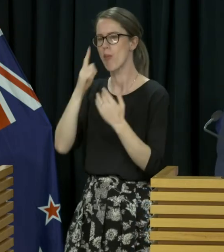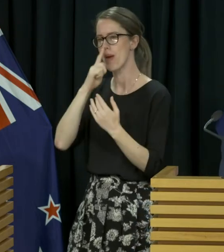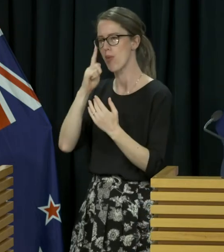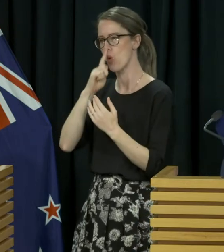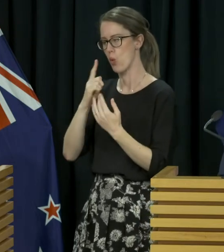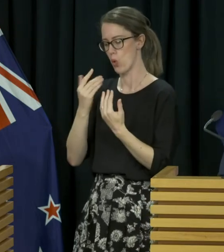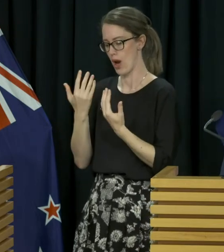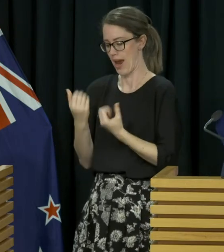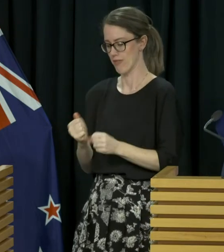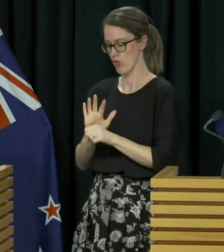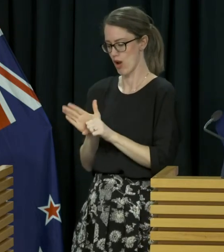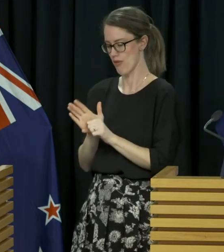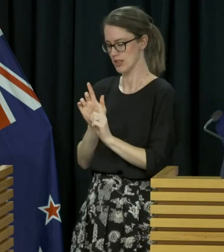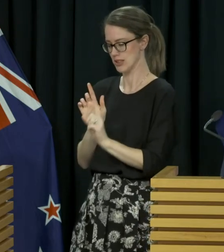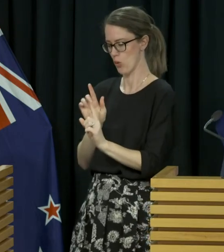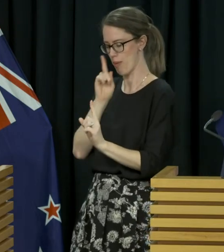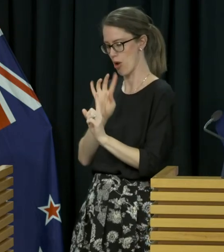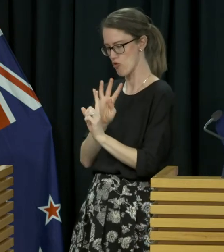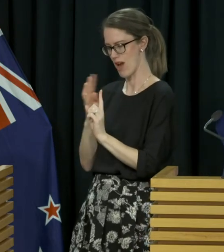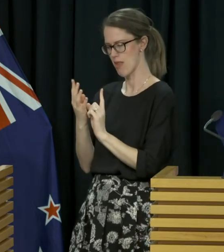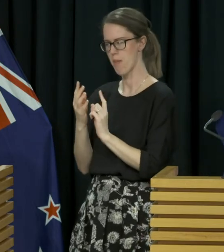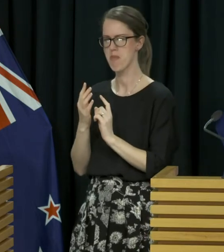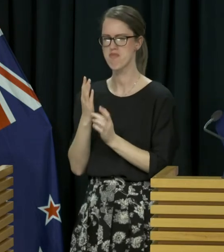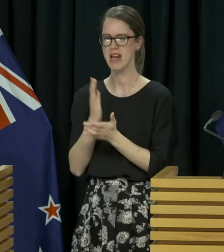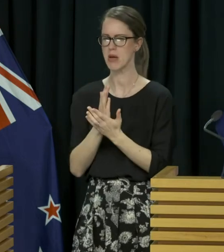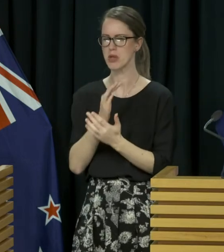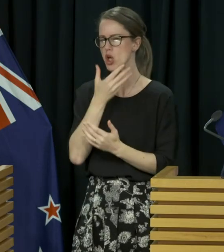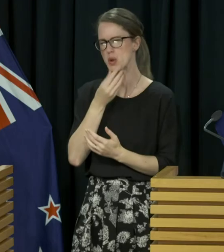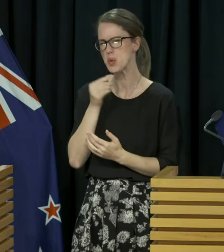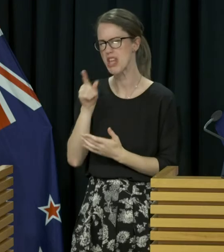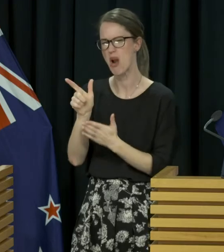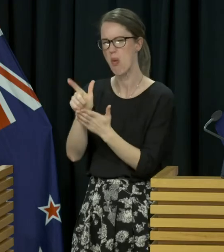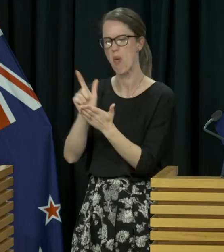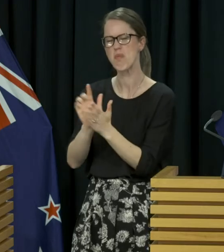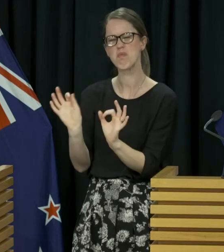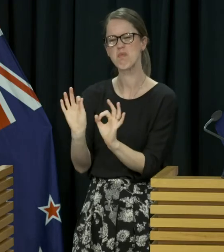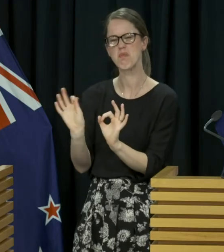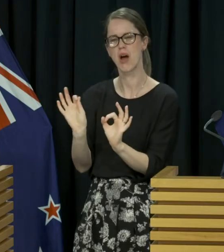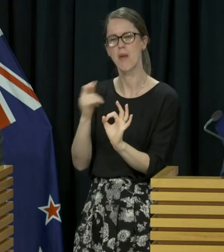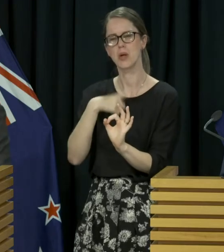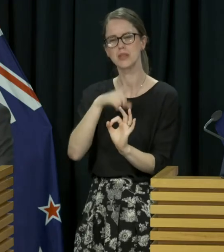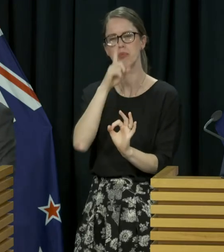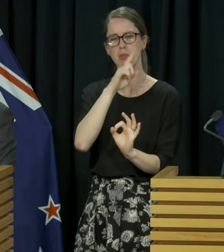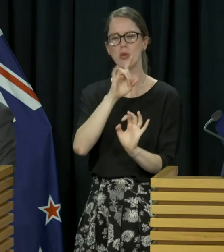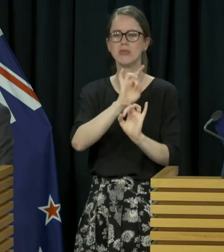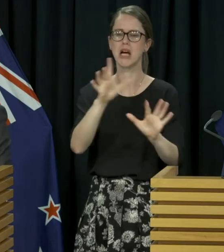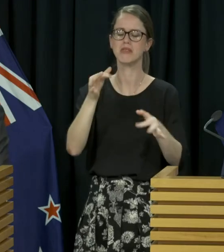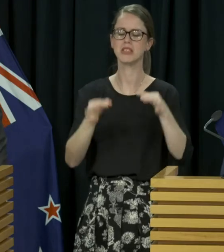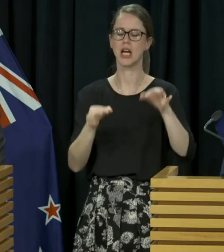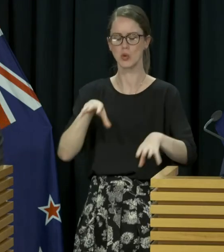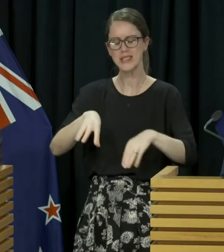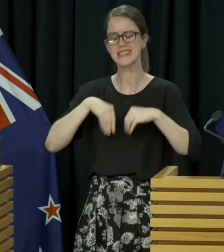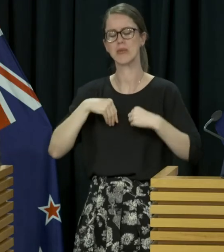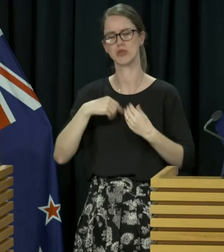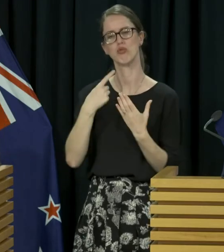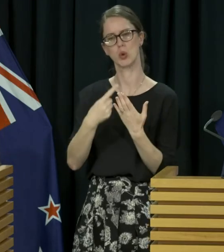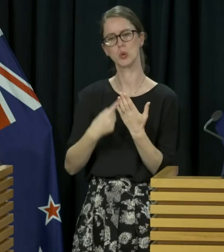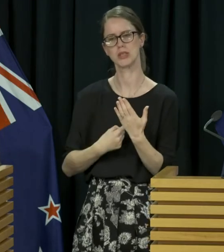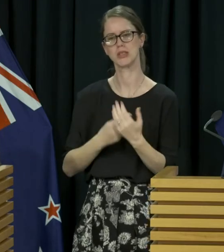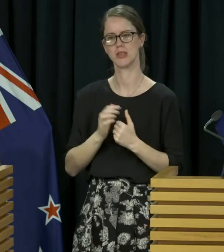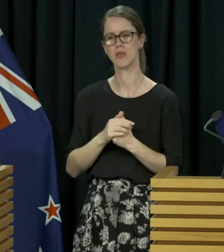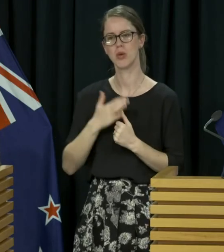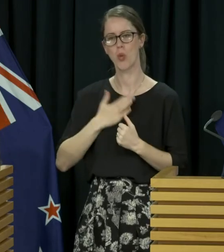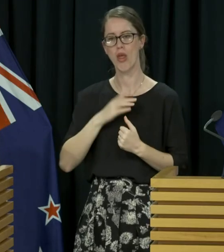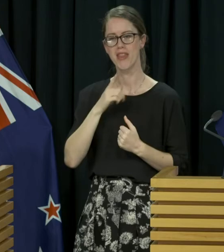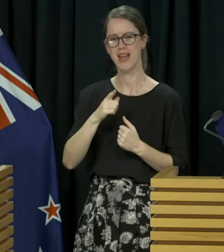existing cases. For the very most part, we don't need to do that, and we've seen a really high degree of support and cooperation from people to date, and we'd like